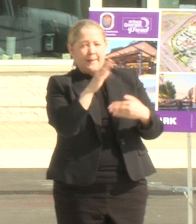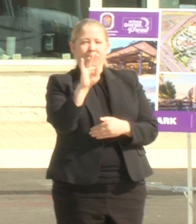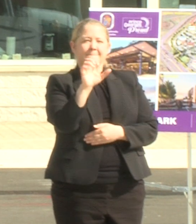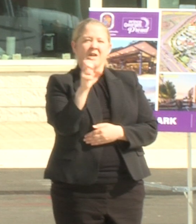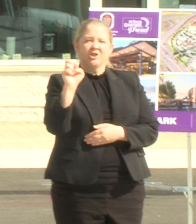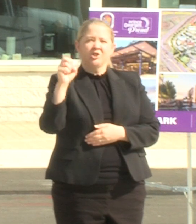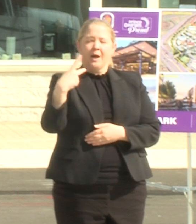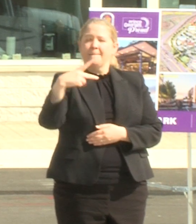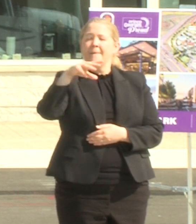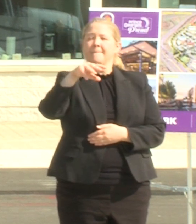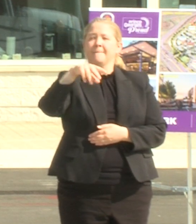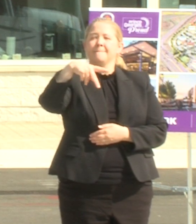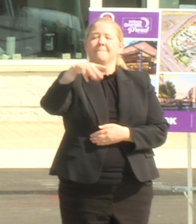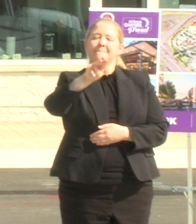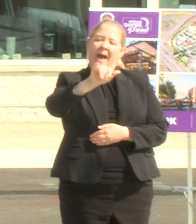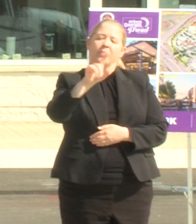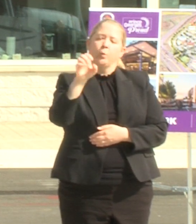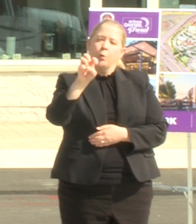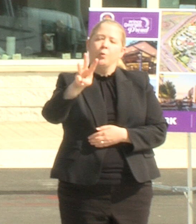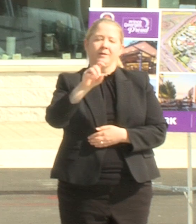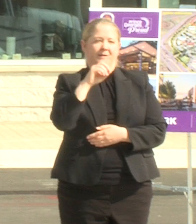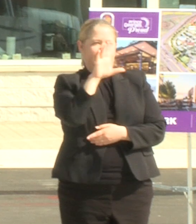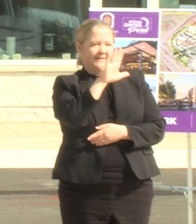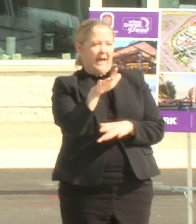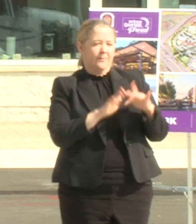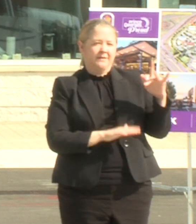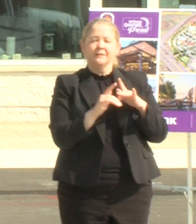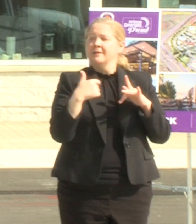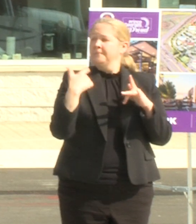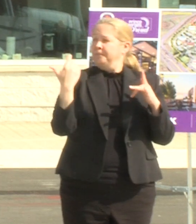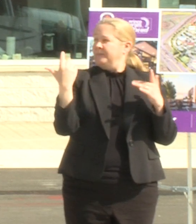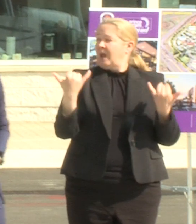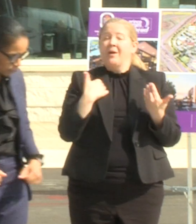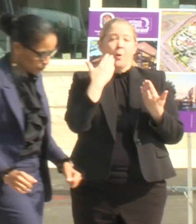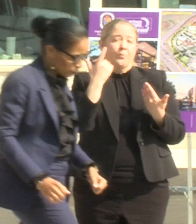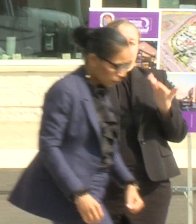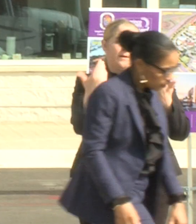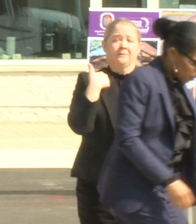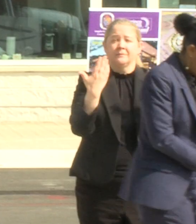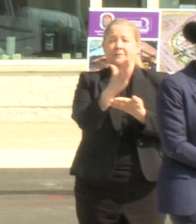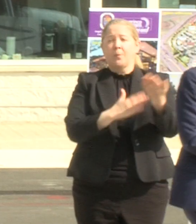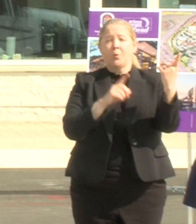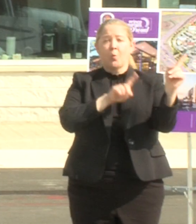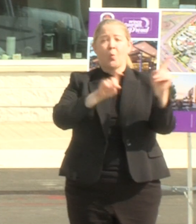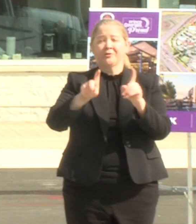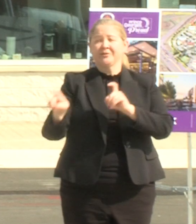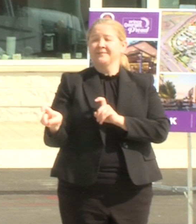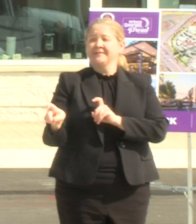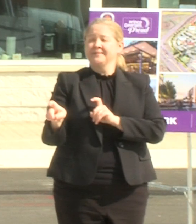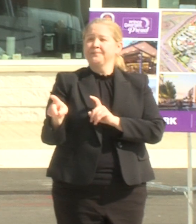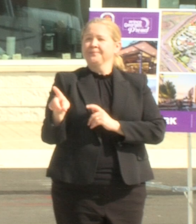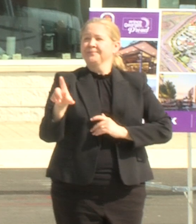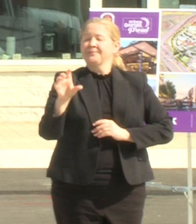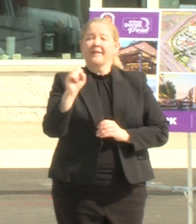to explain that this project has been a long time coming so anyway i know we have some questions we're probably going to take um and so i